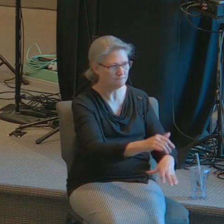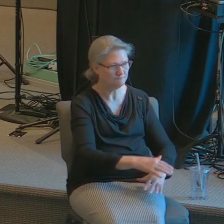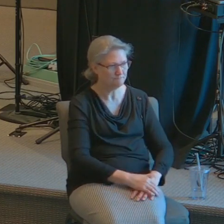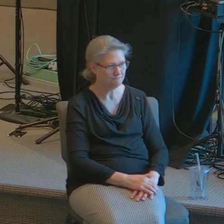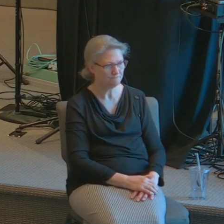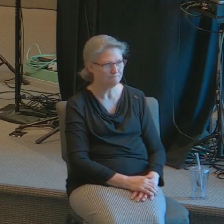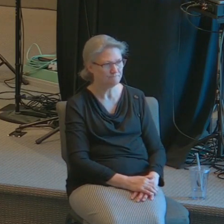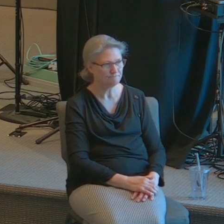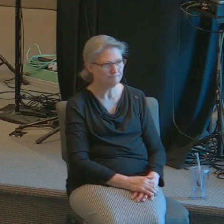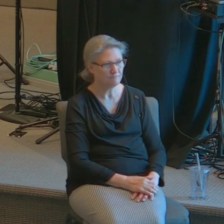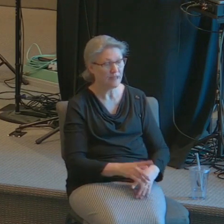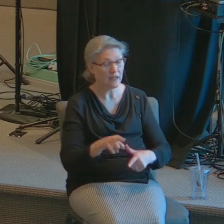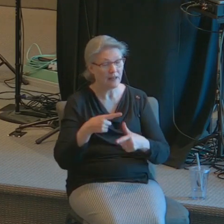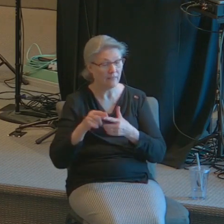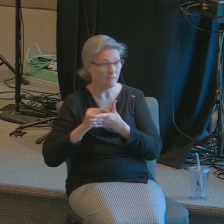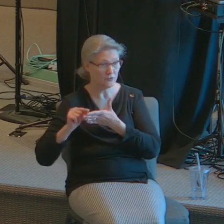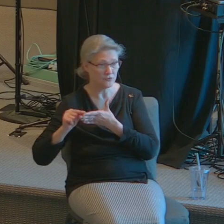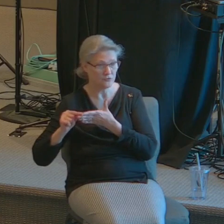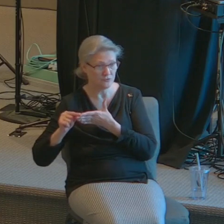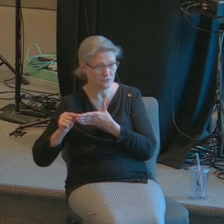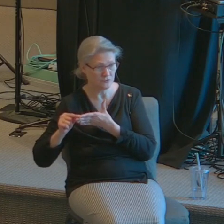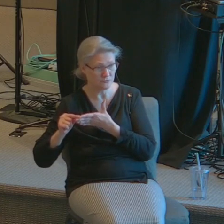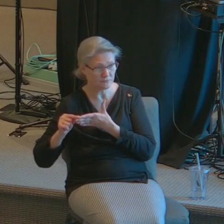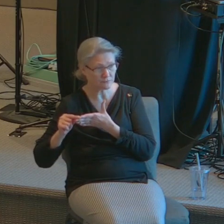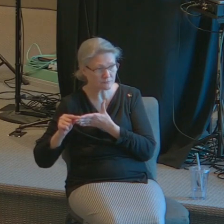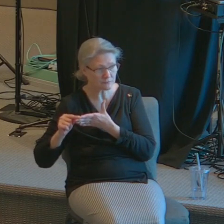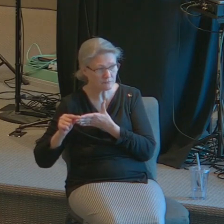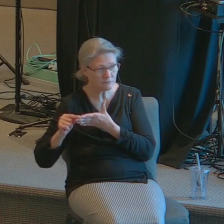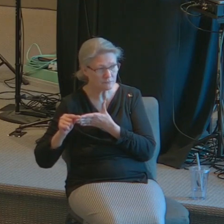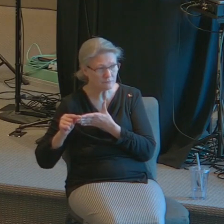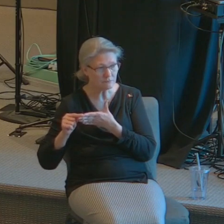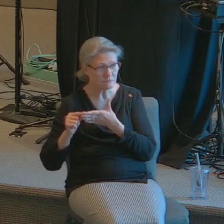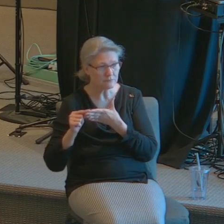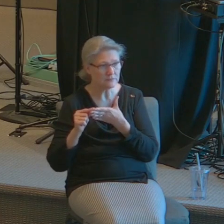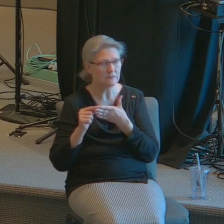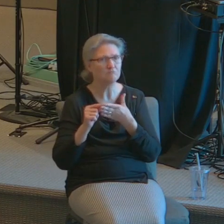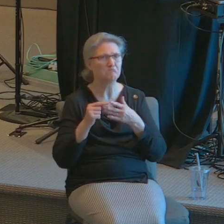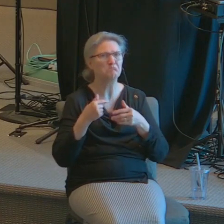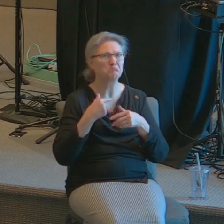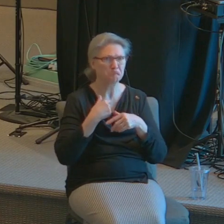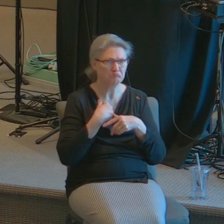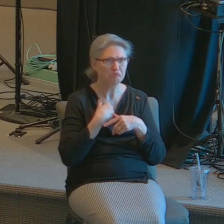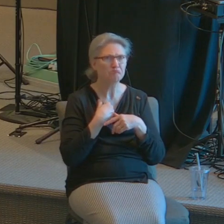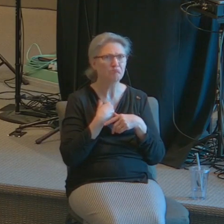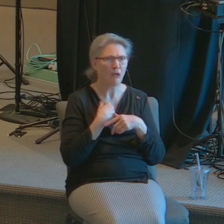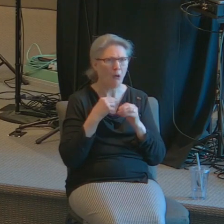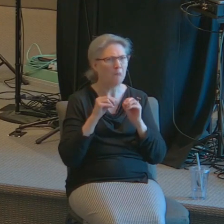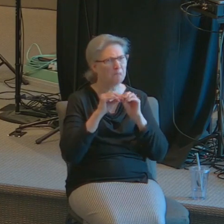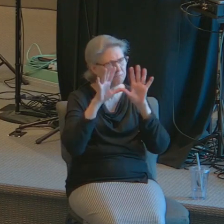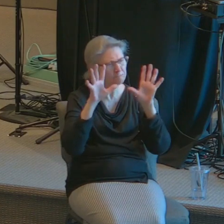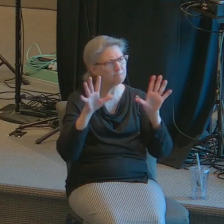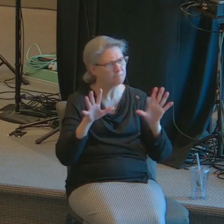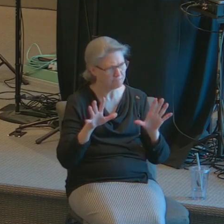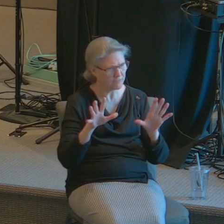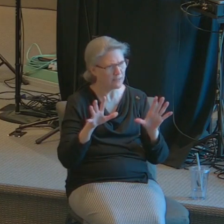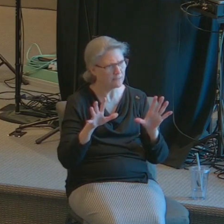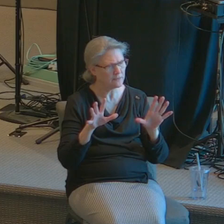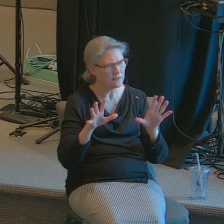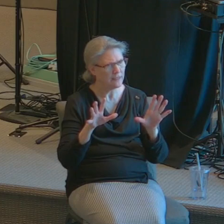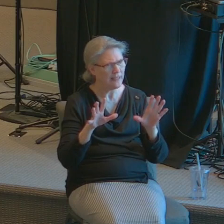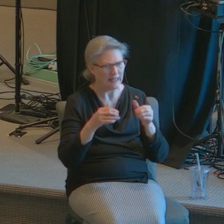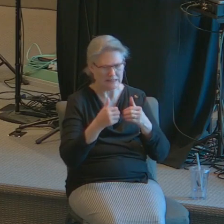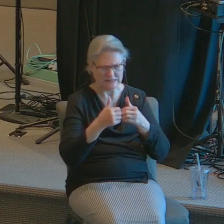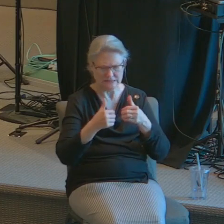then there's another scripture that makes sense to me he says that he